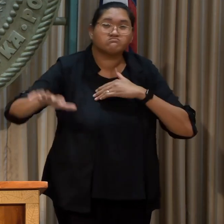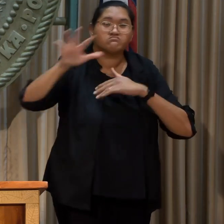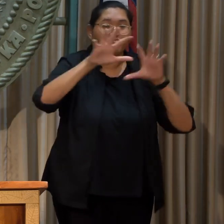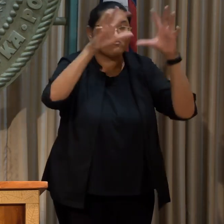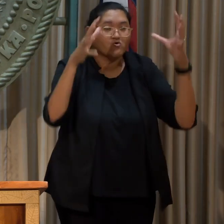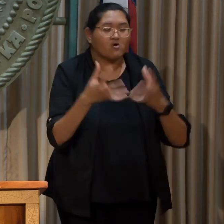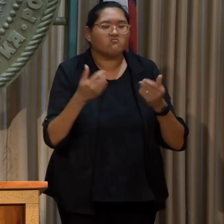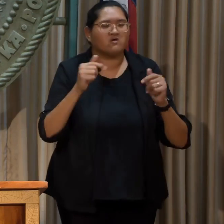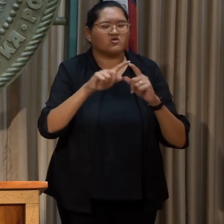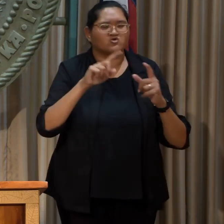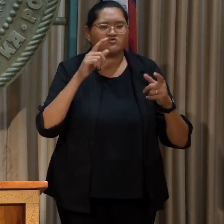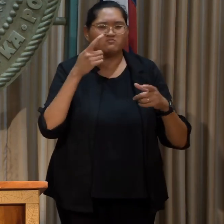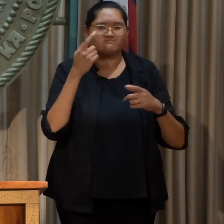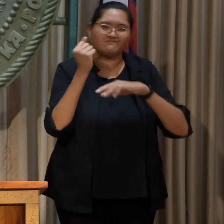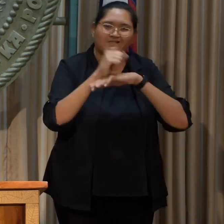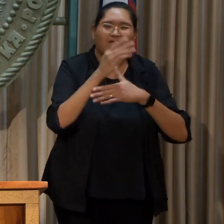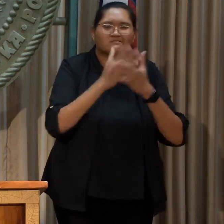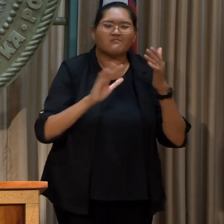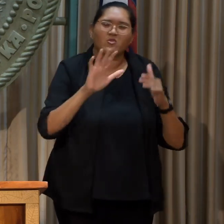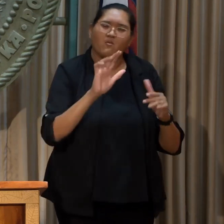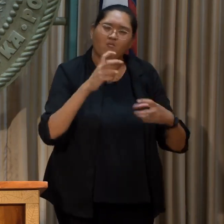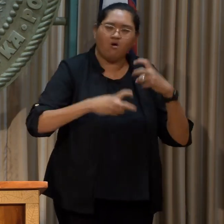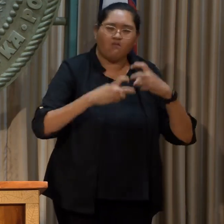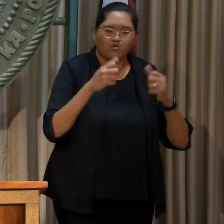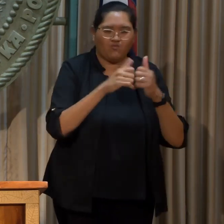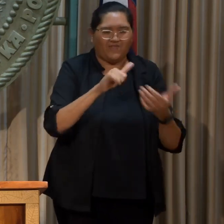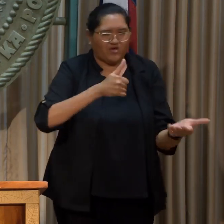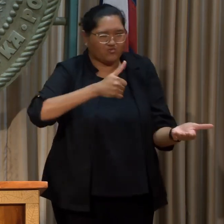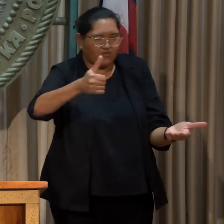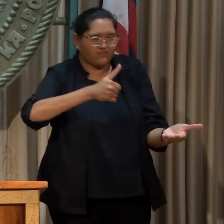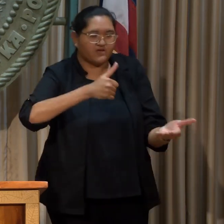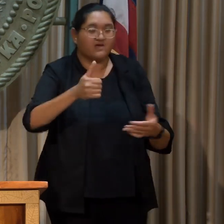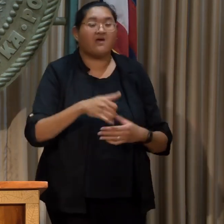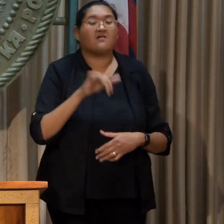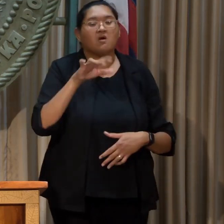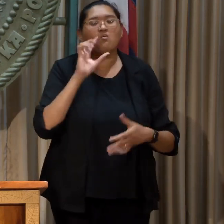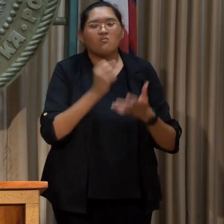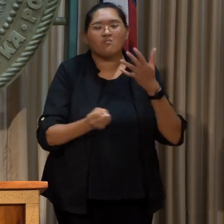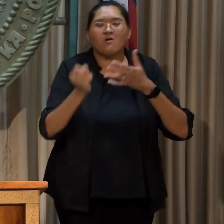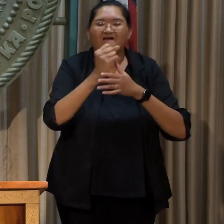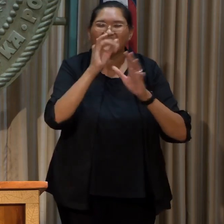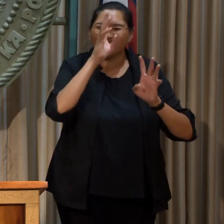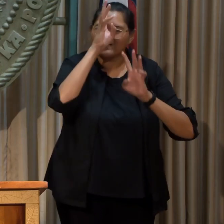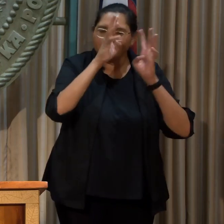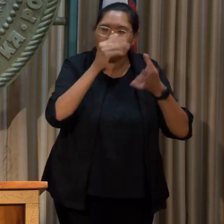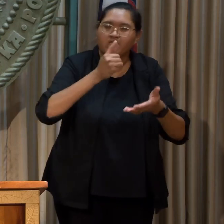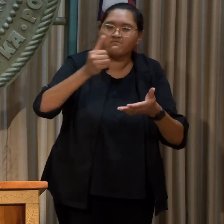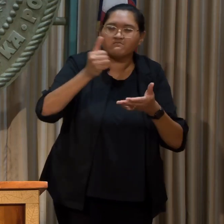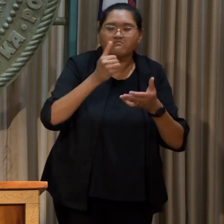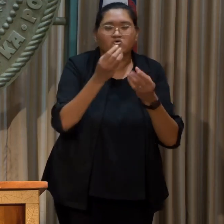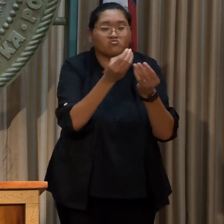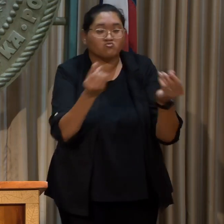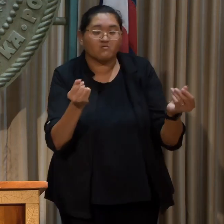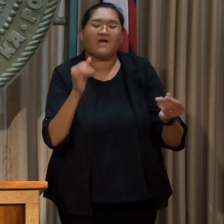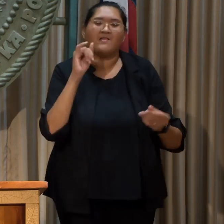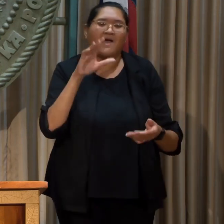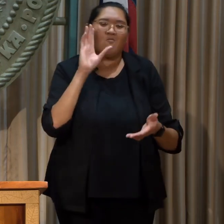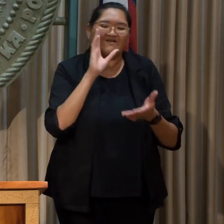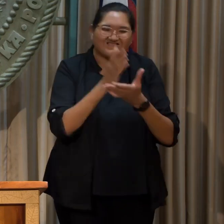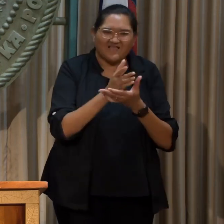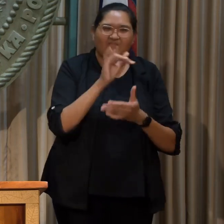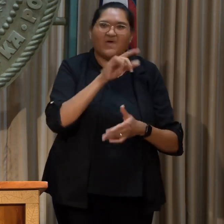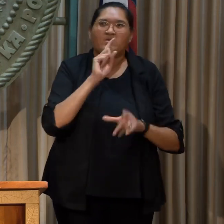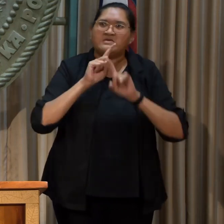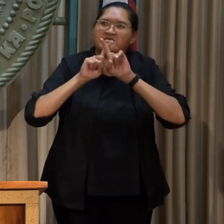tackling transportation emissions. This agreement prioritizes innovative transportation solutions that can stop the state's